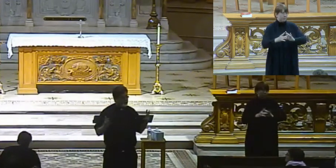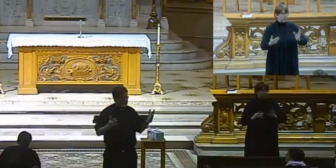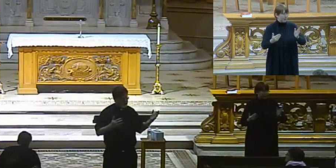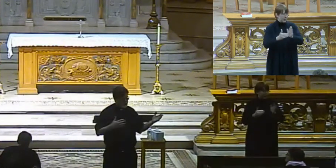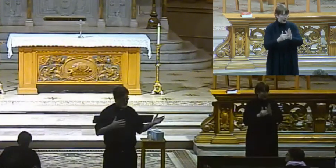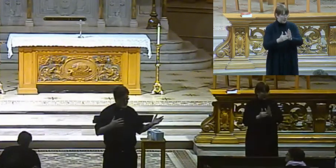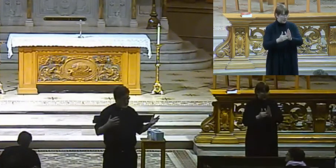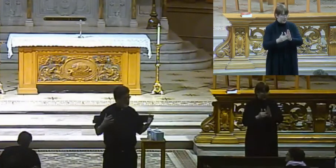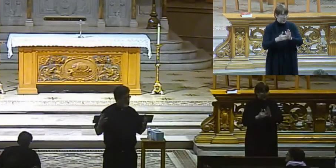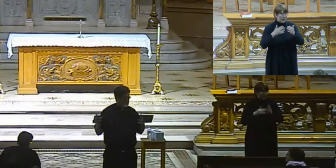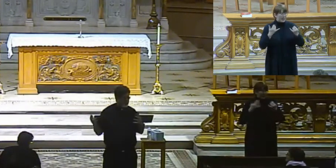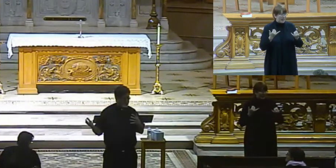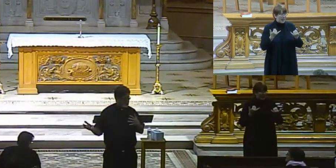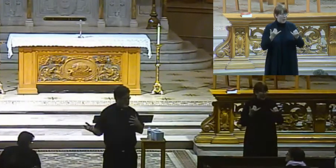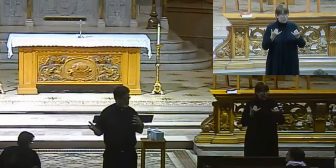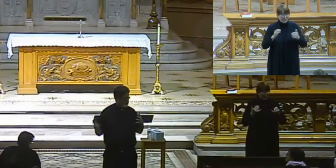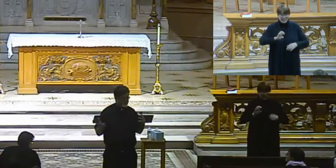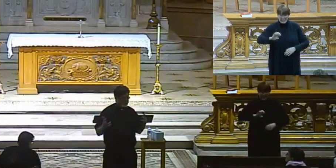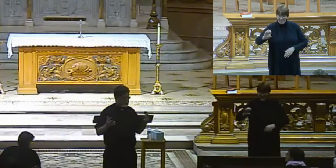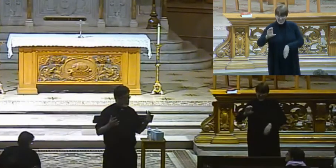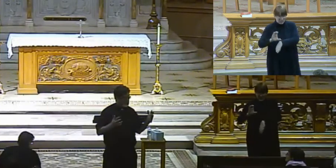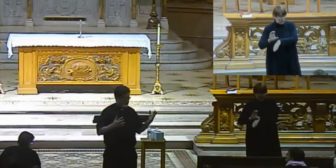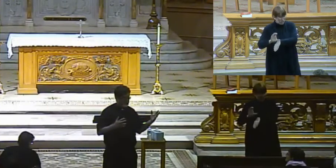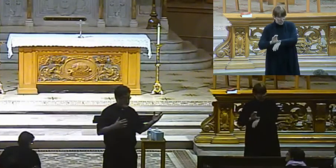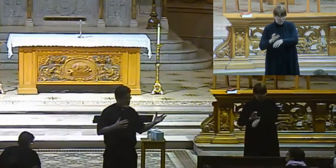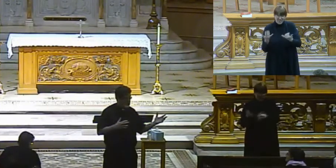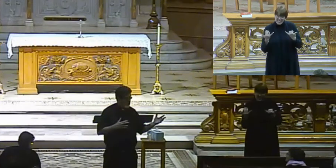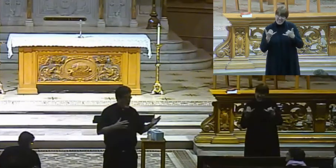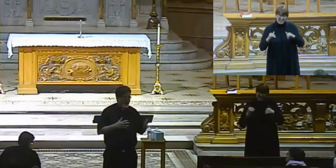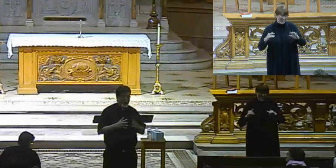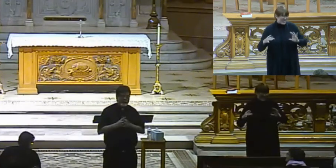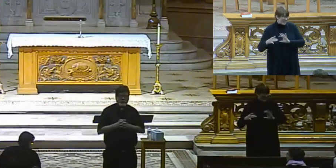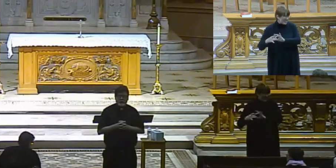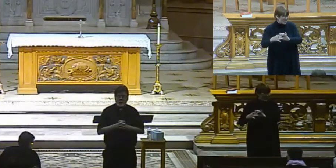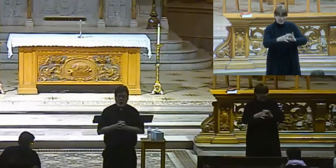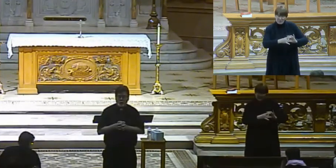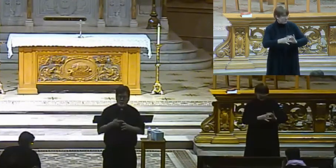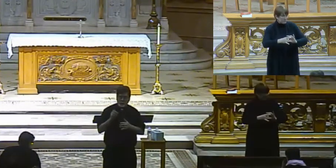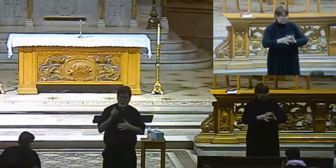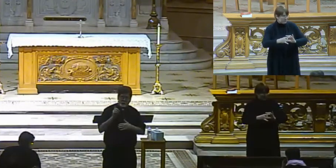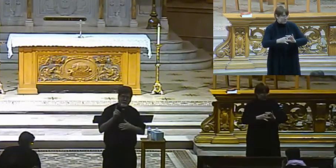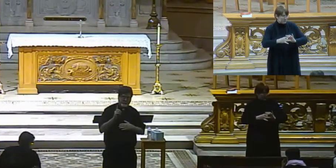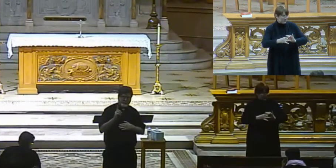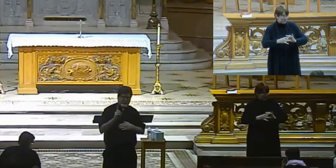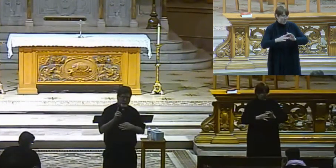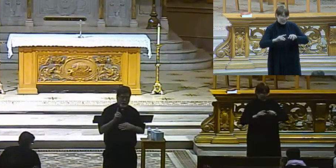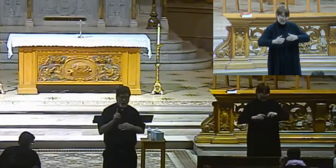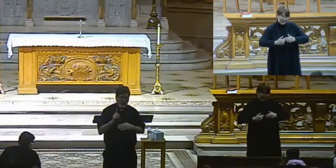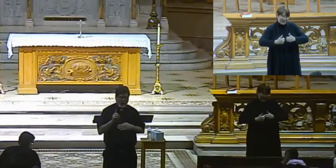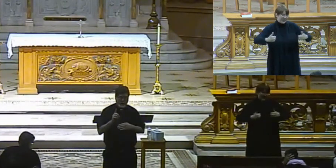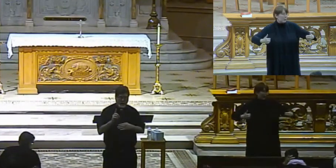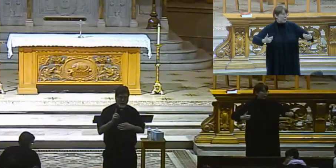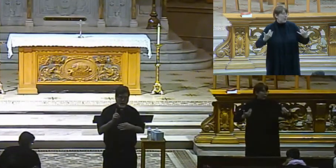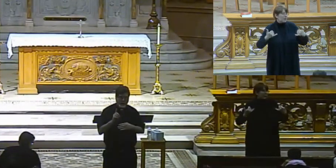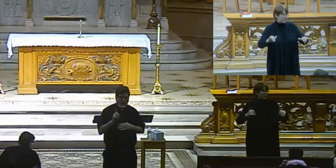not in union with the eastern churches at this point, all right? There is a hope. 1054,